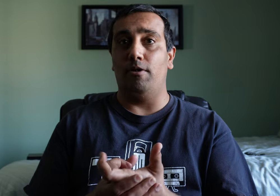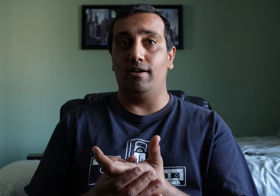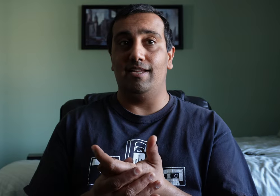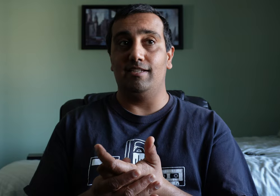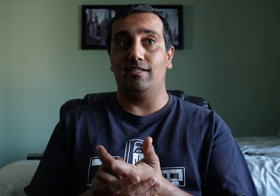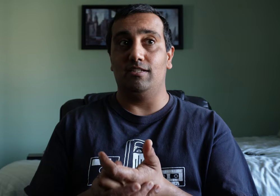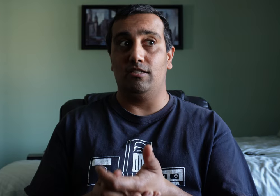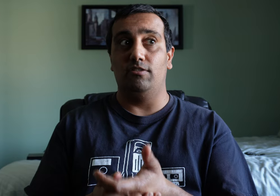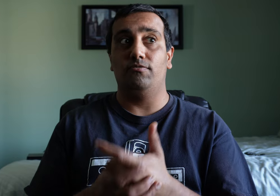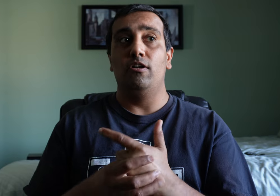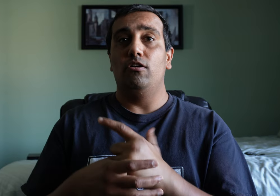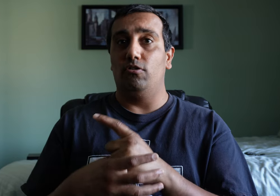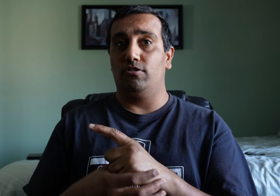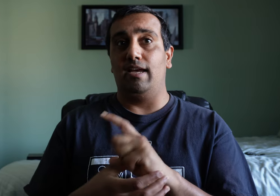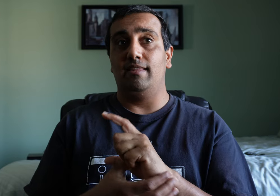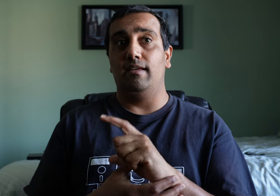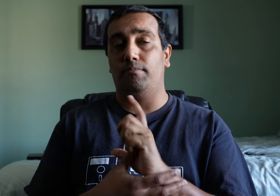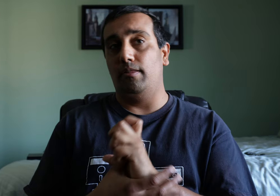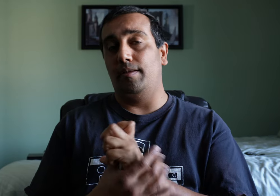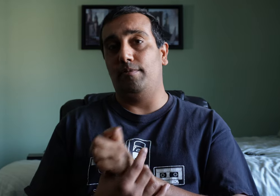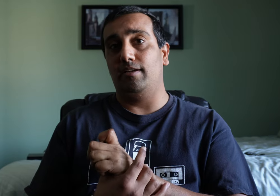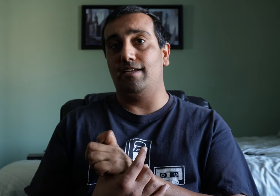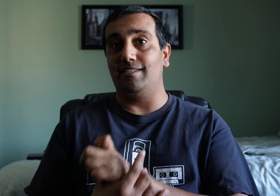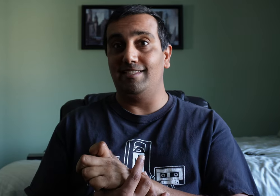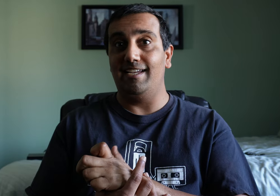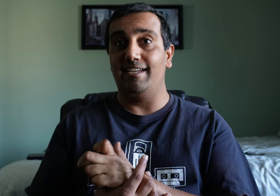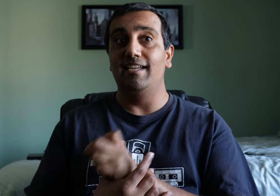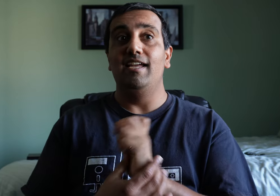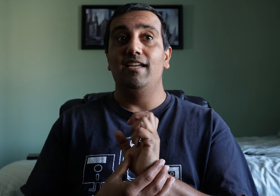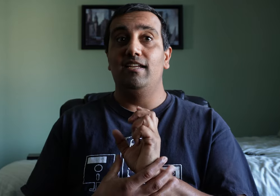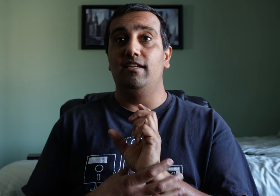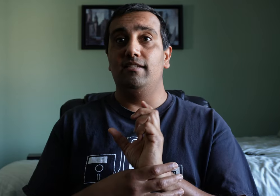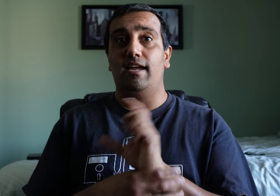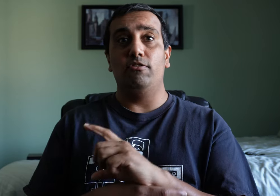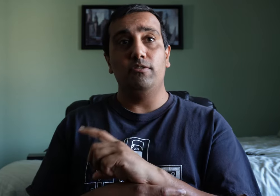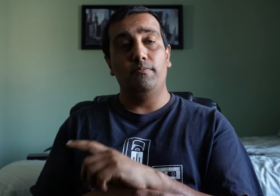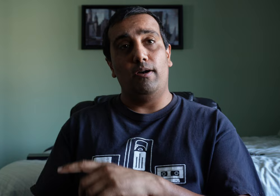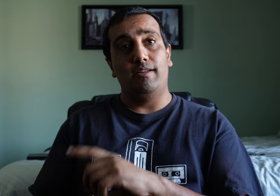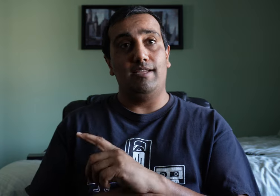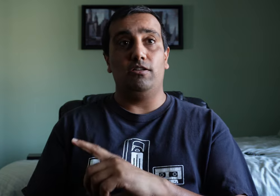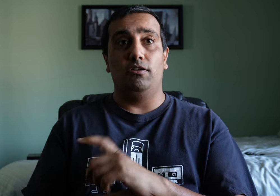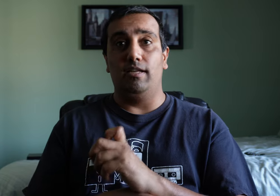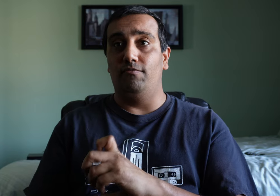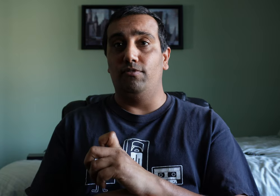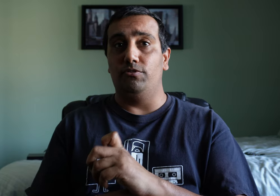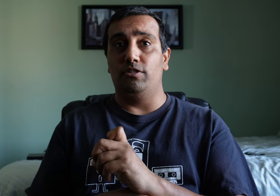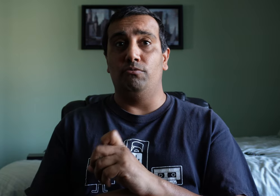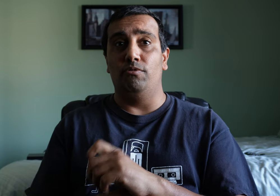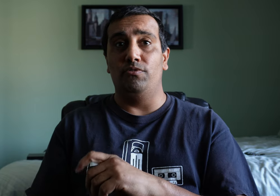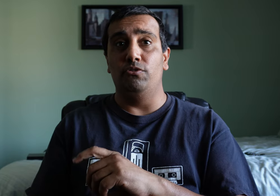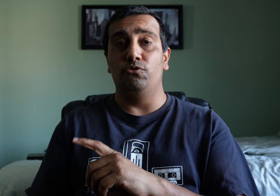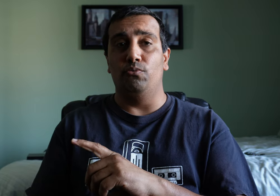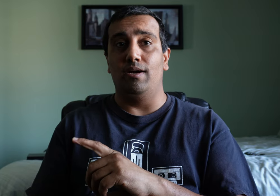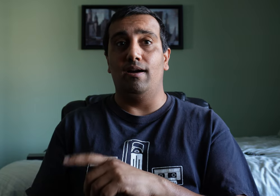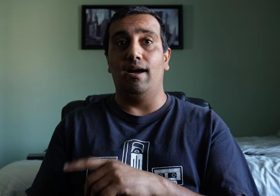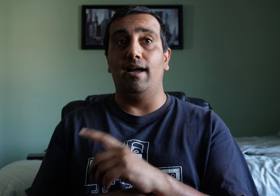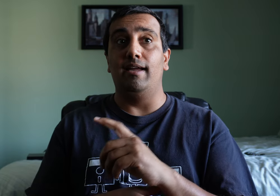podcasting stuff or side, about that podcasting side, is I host a podcast called Headphones Neal Reviews where I